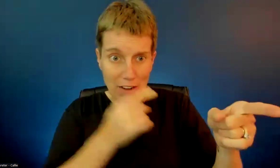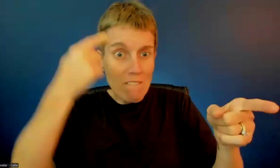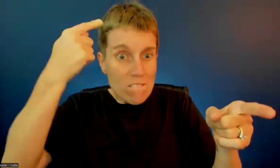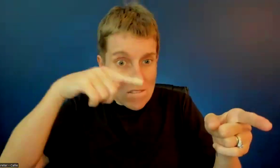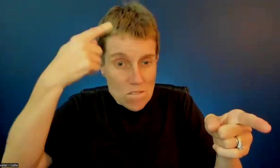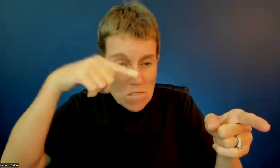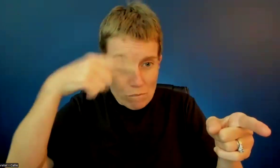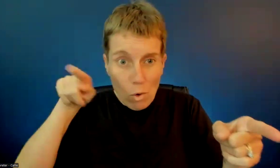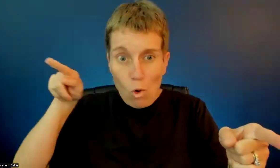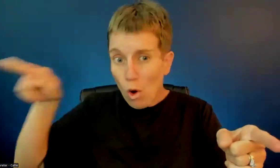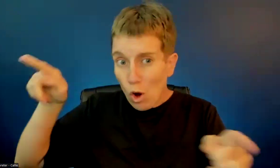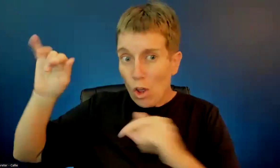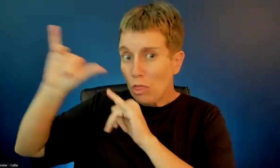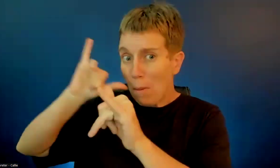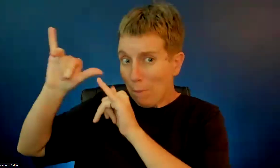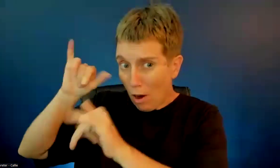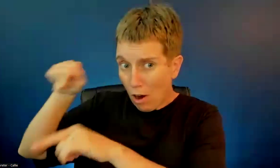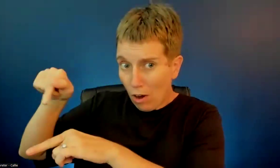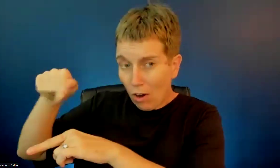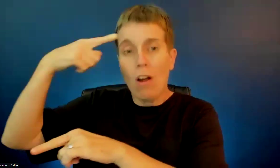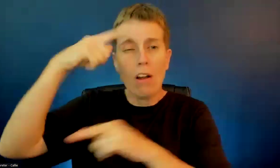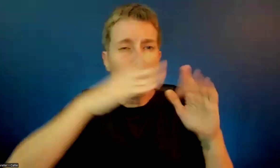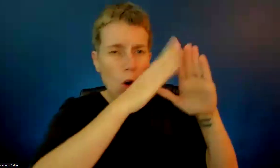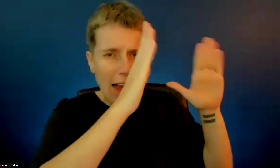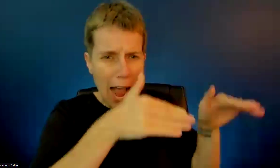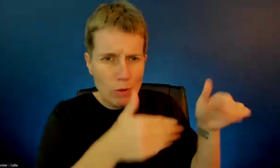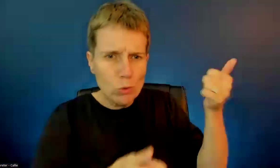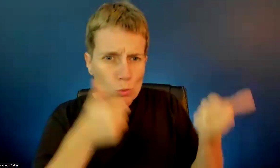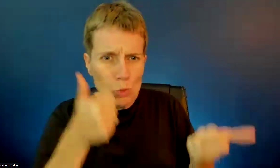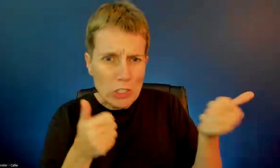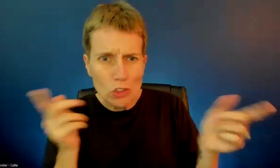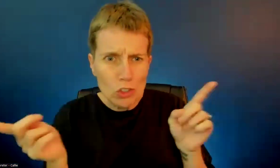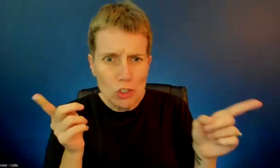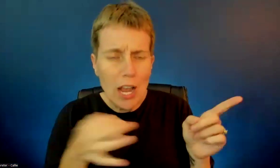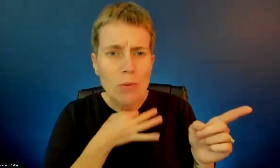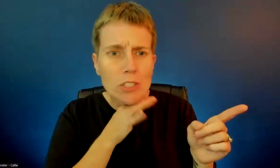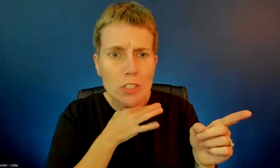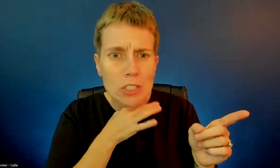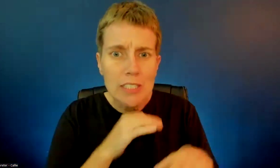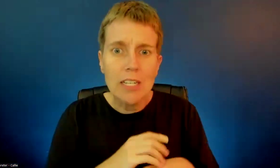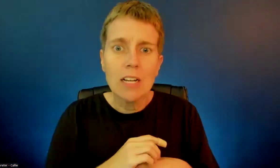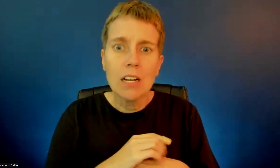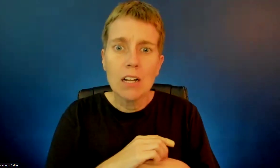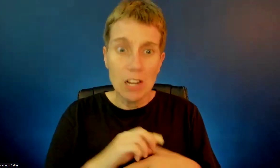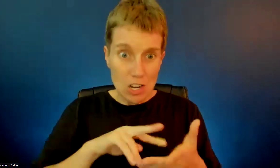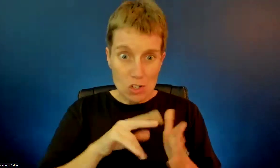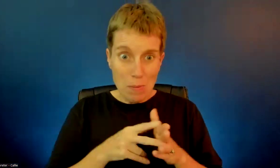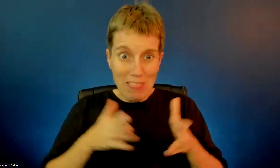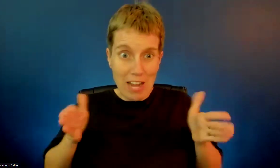Or is that there because the bar was there? Is this some sort of regulation? Was it on street parking? Like parallel parking?